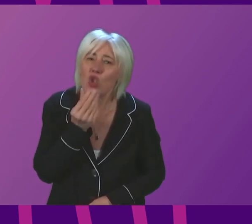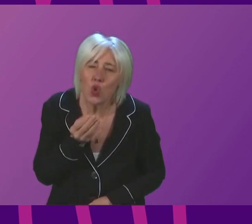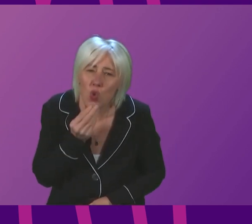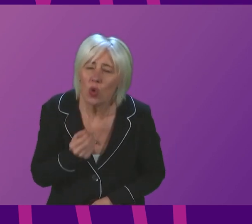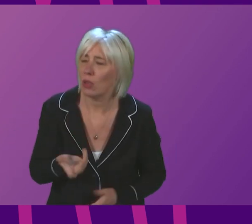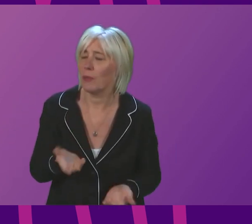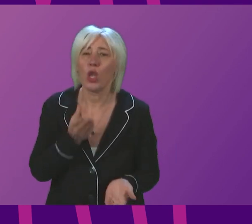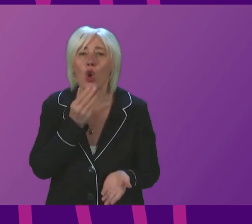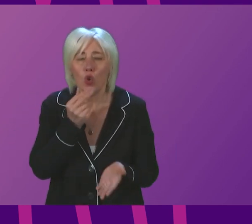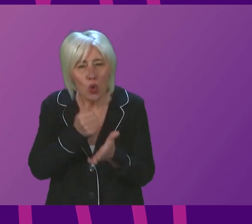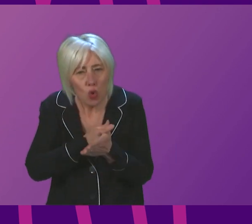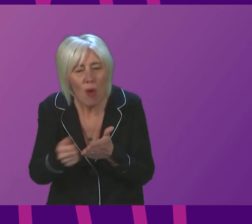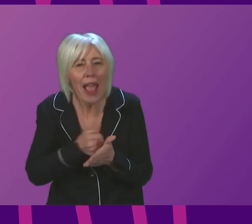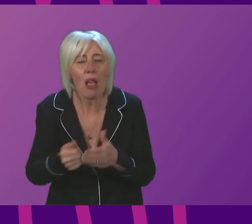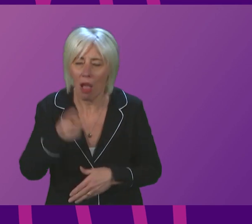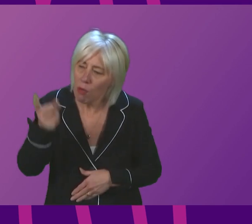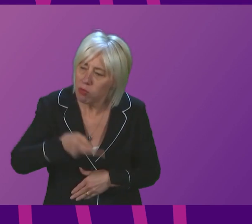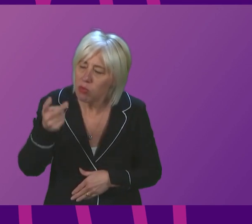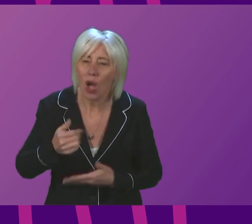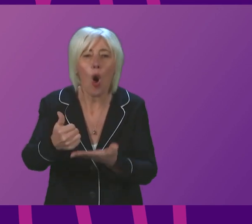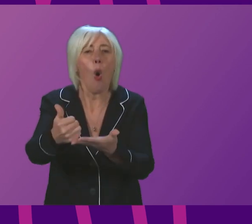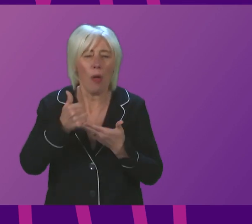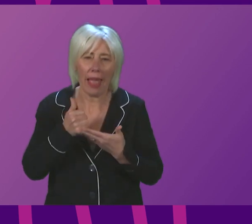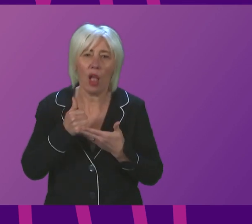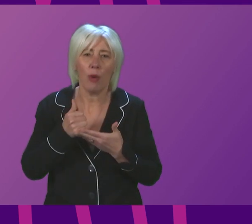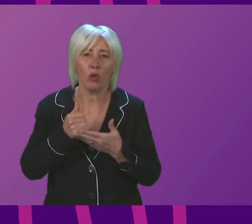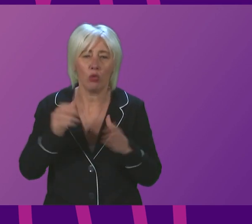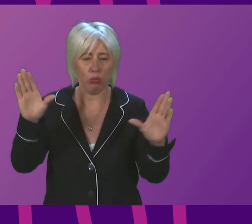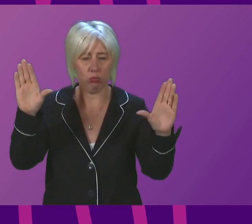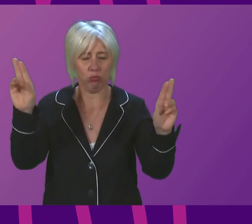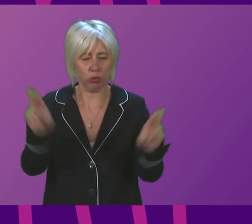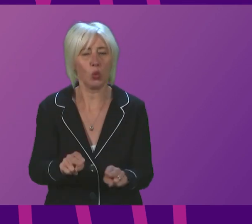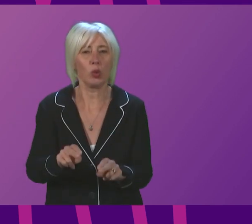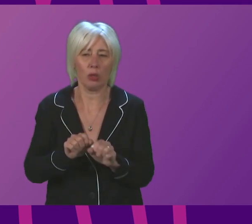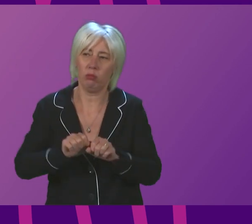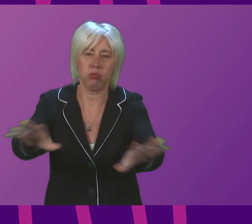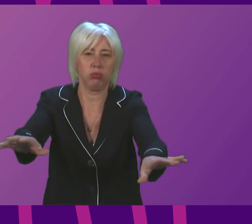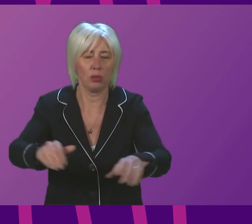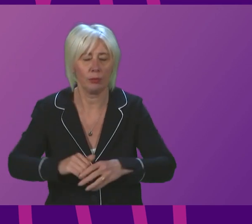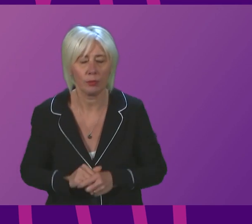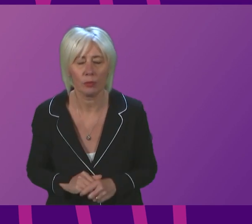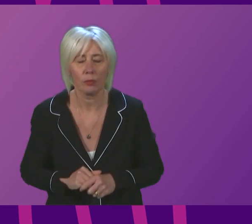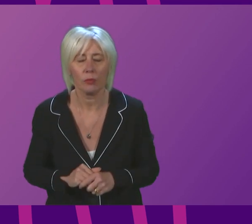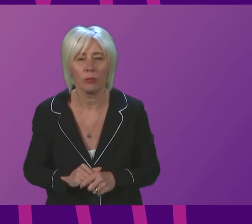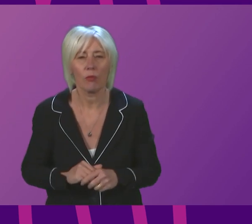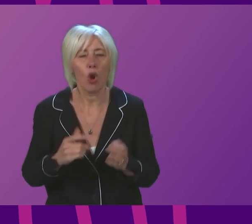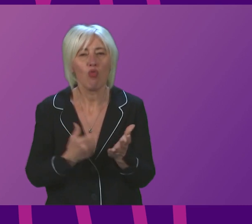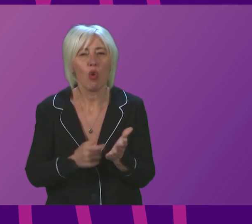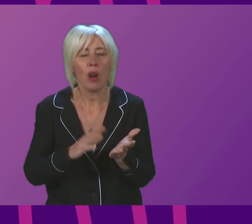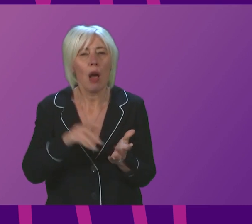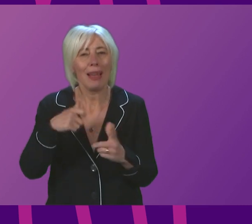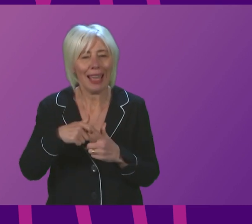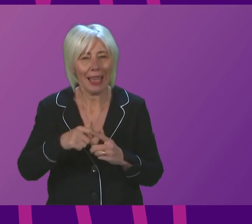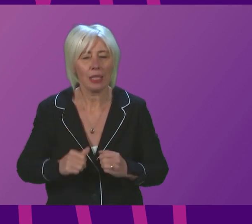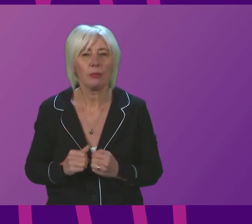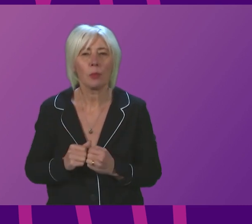regularly and repeatedly will really help us break the chains of transmission. Rona Mackay to be followed by Martin Whitfield. Thank you,